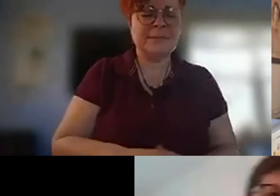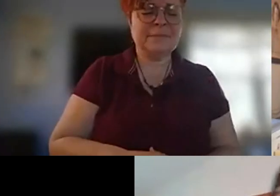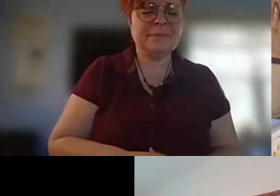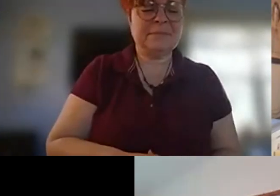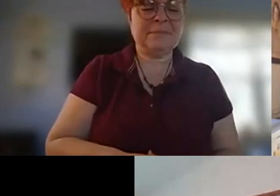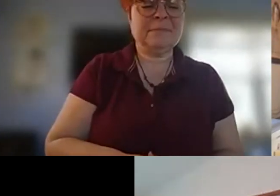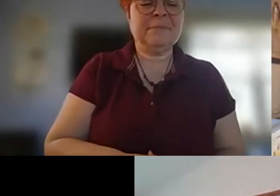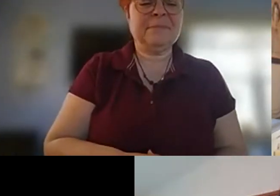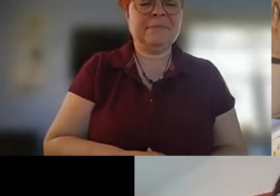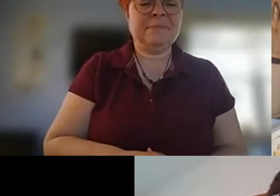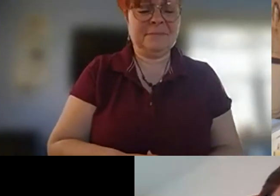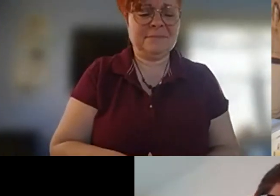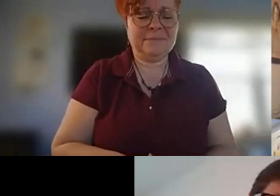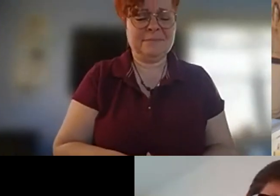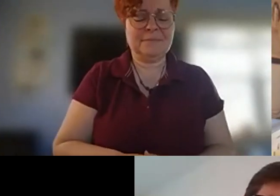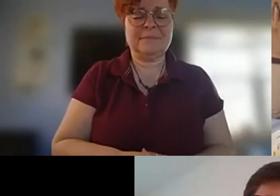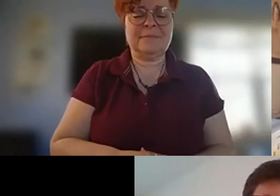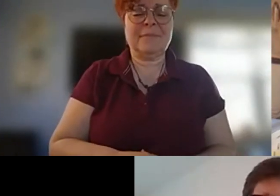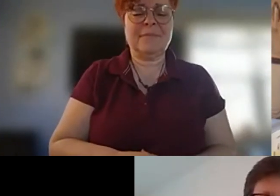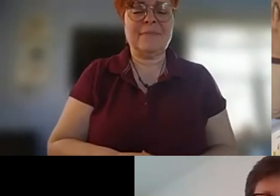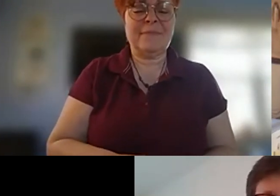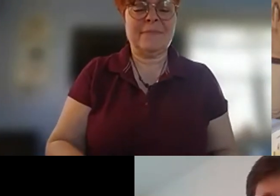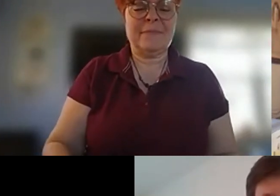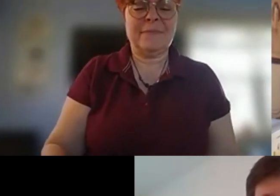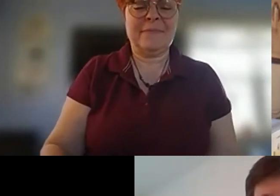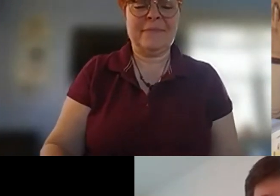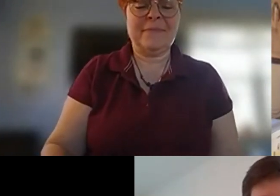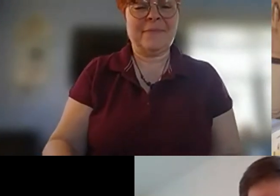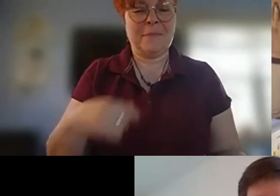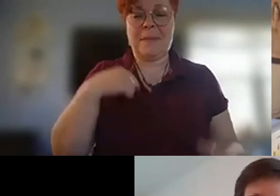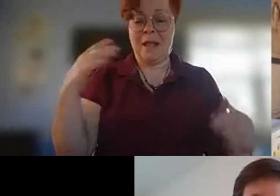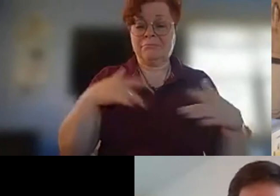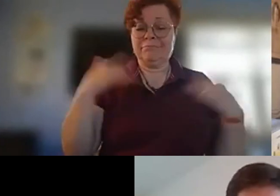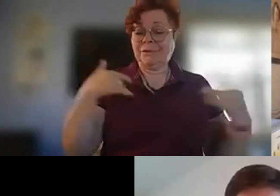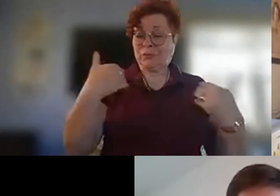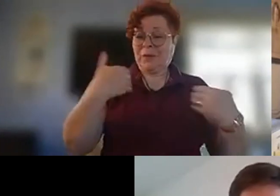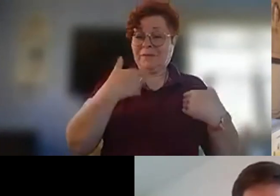beg your pardon i said we're delighted to do so and to have you here congratulations